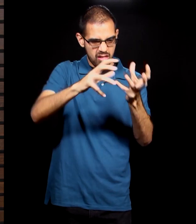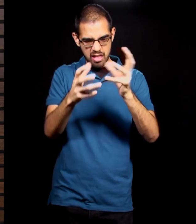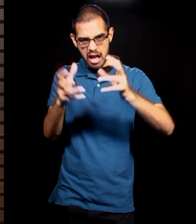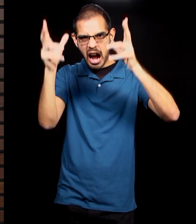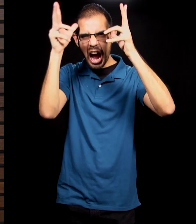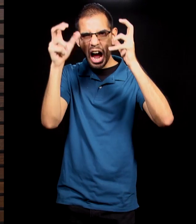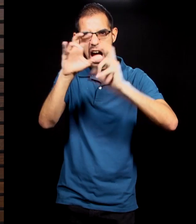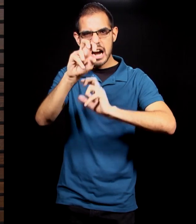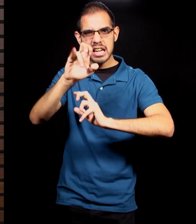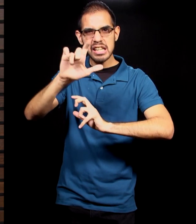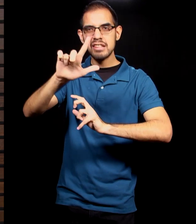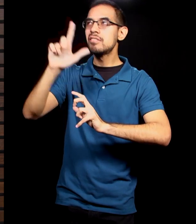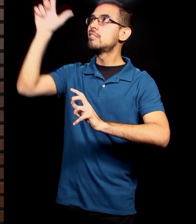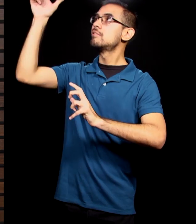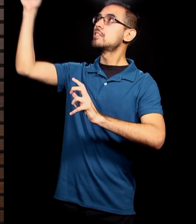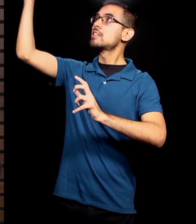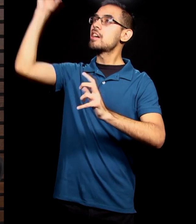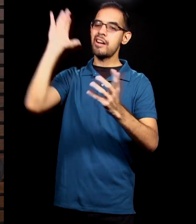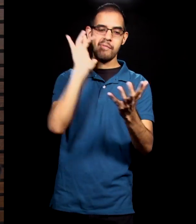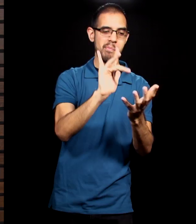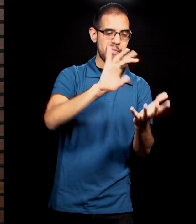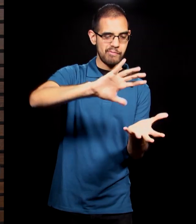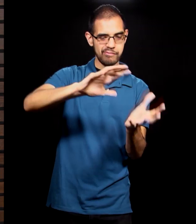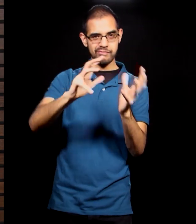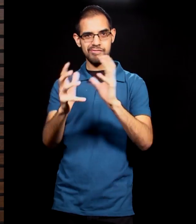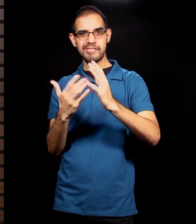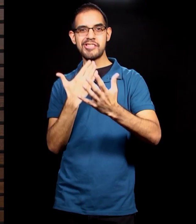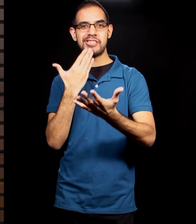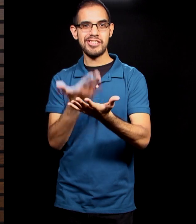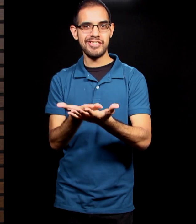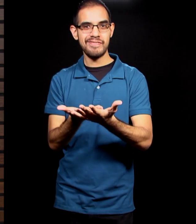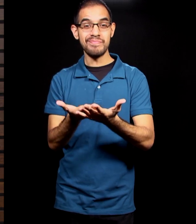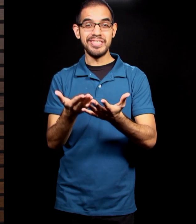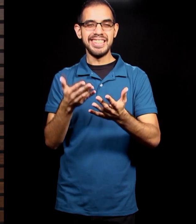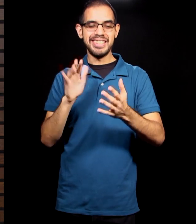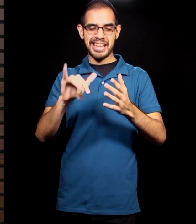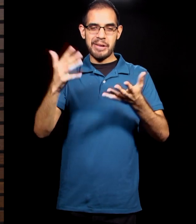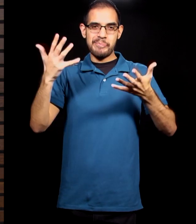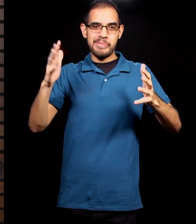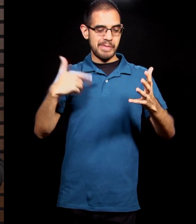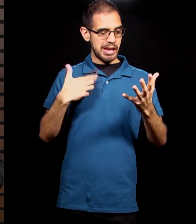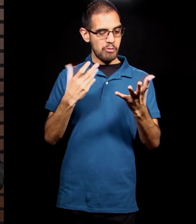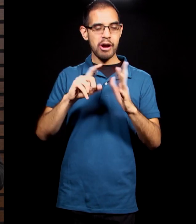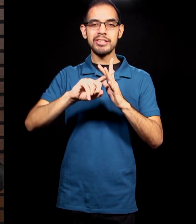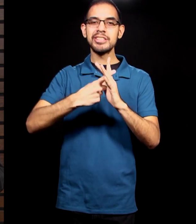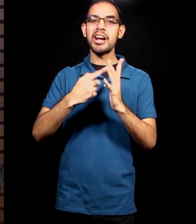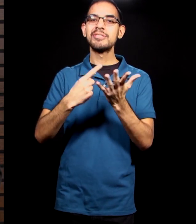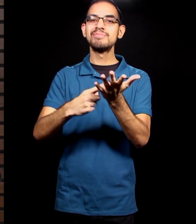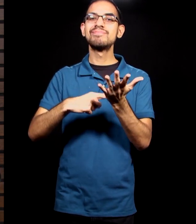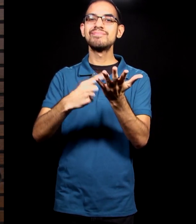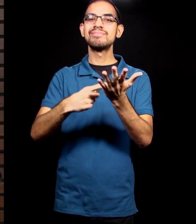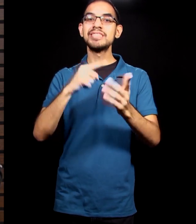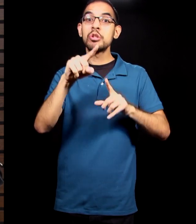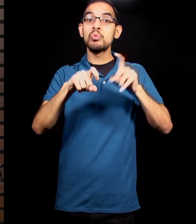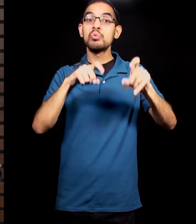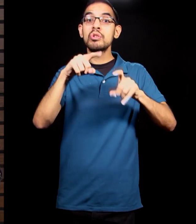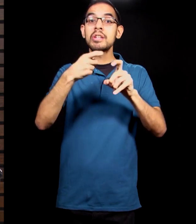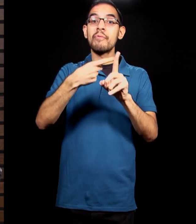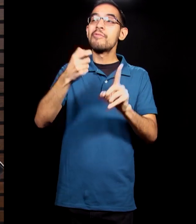do that today. Now, that being said, we want to jump into the text this morning as we start this series, Questions from God, and we look again at the very first